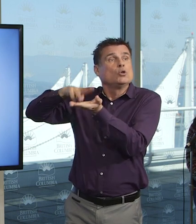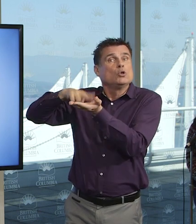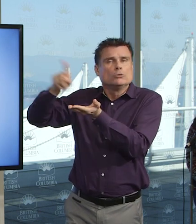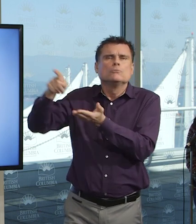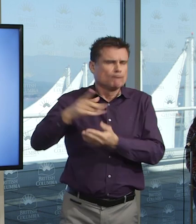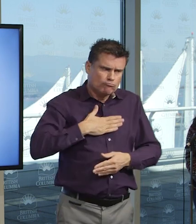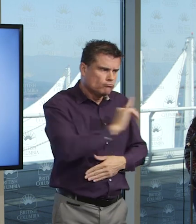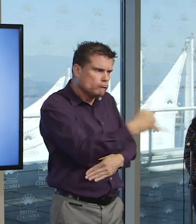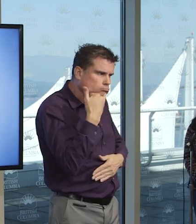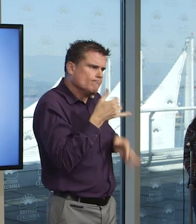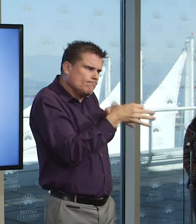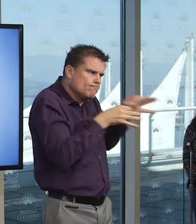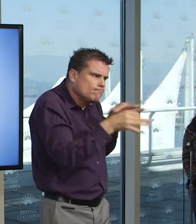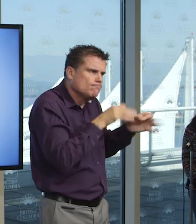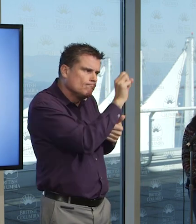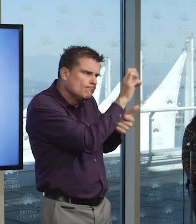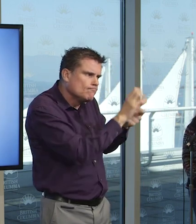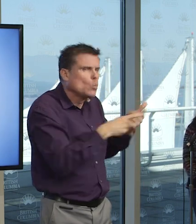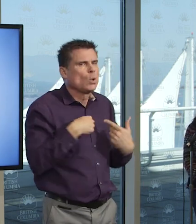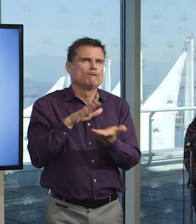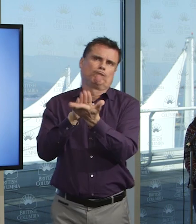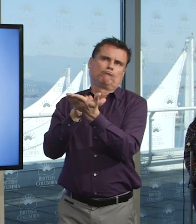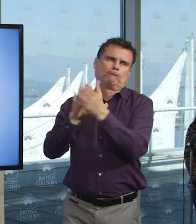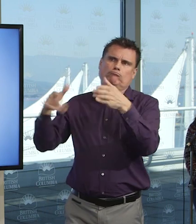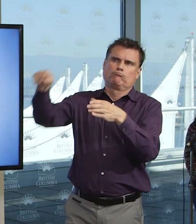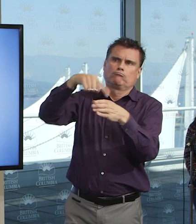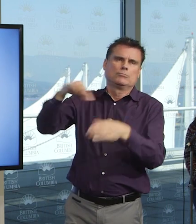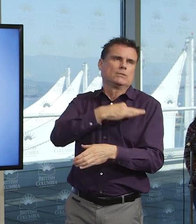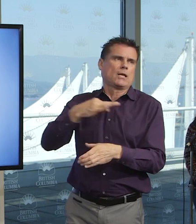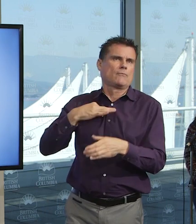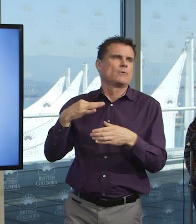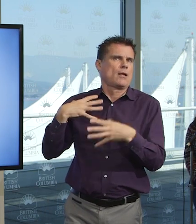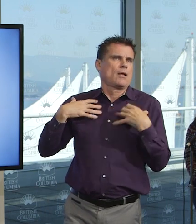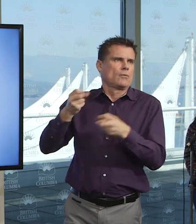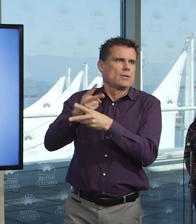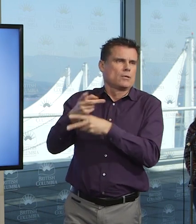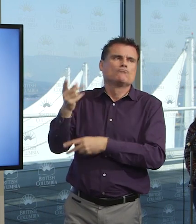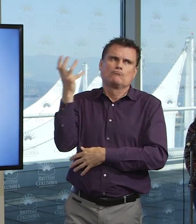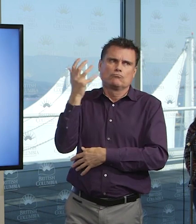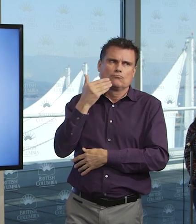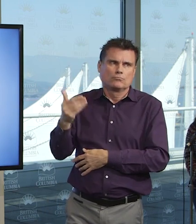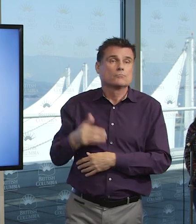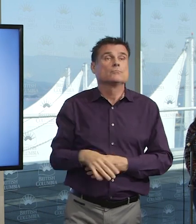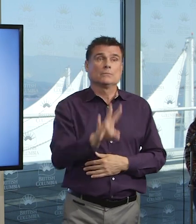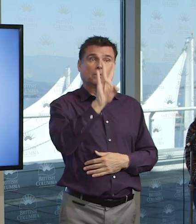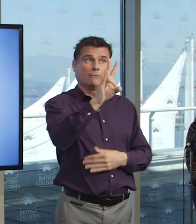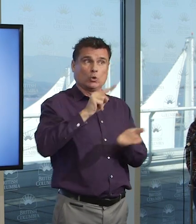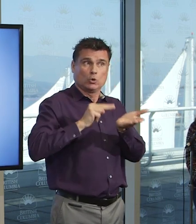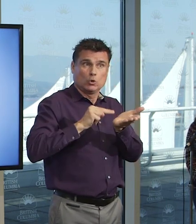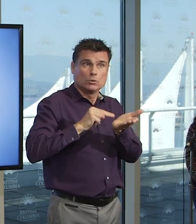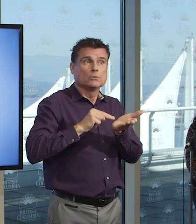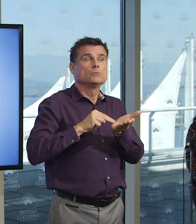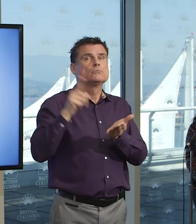we added seven nurses as of yesterday and 30 patient navigators to the 811 service as of yesterday. We also had a